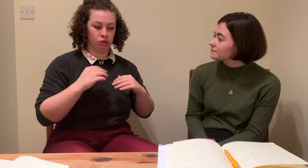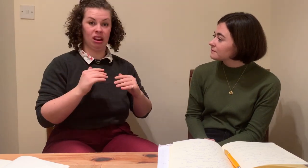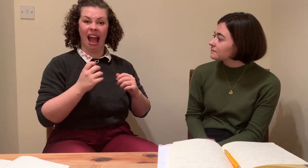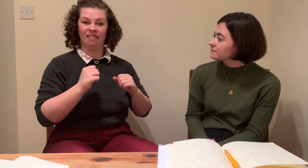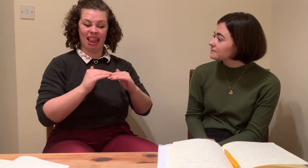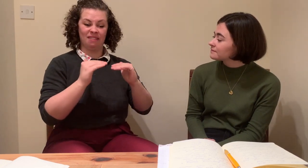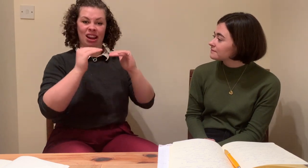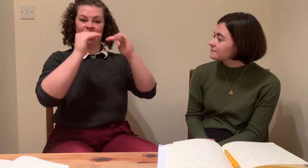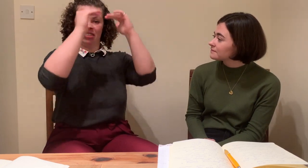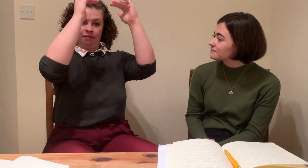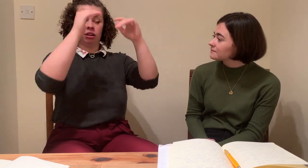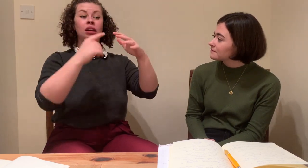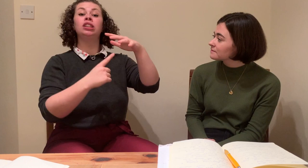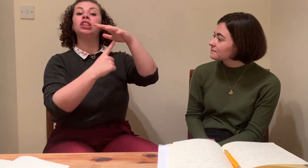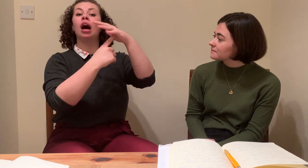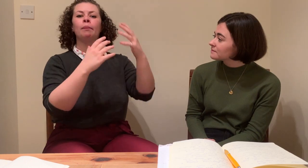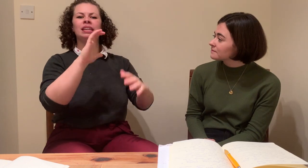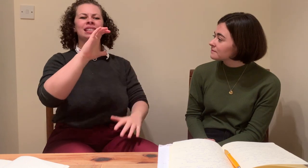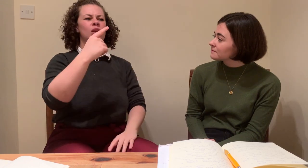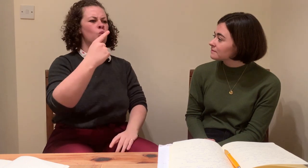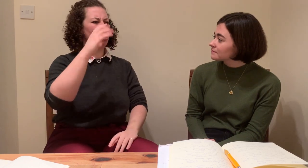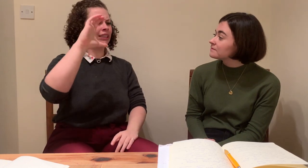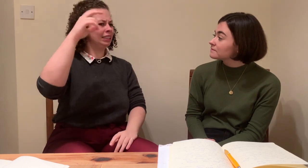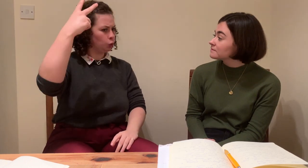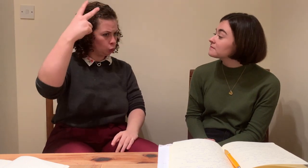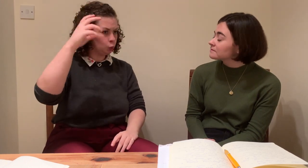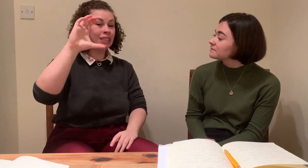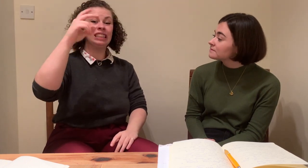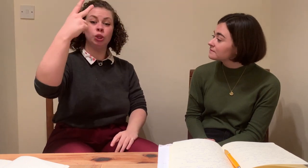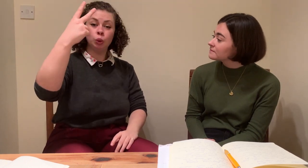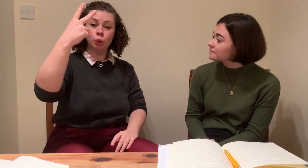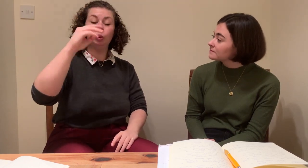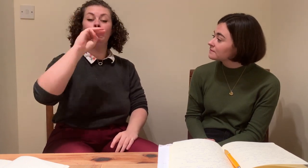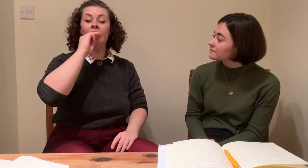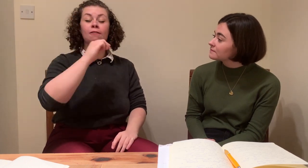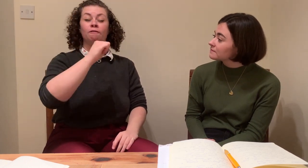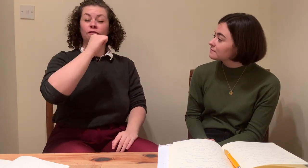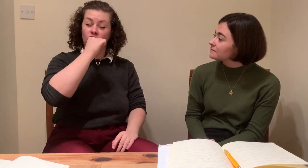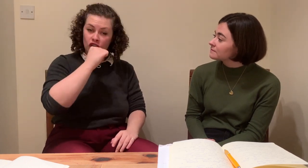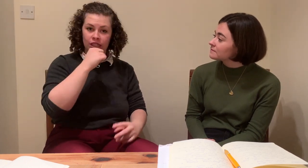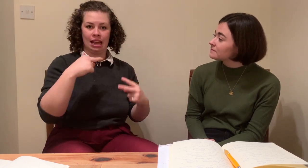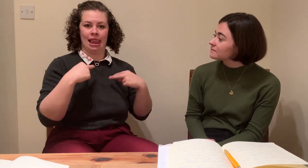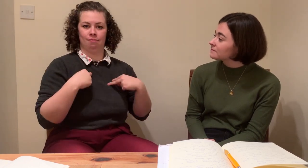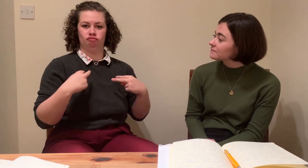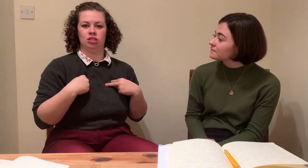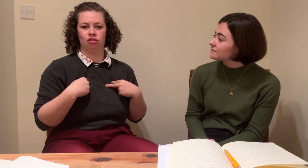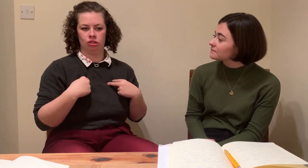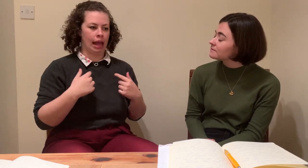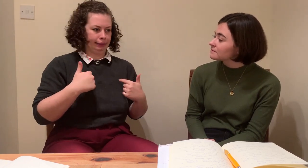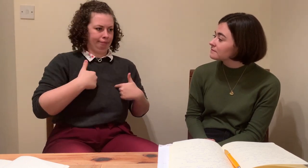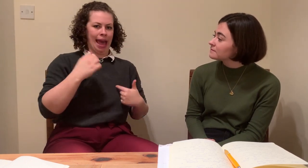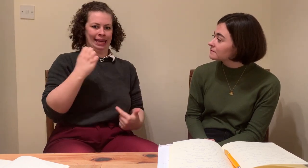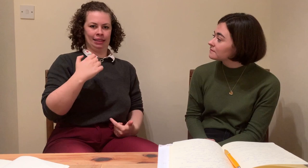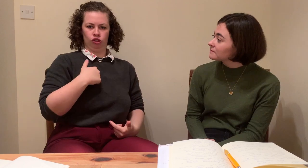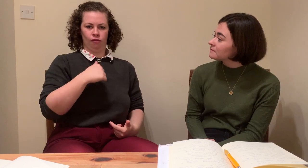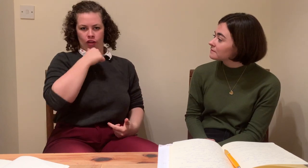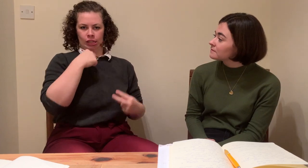Yeah, I suppose it's the cultural part. Right. We study deaf studies and we study deaf culture, but at the same time, you know, we haven't been brought up deaf.